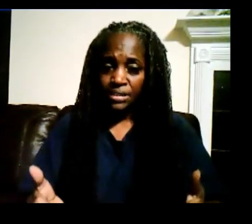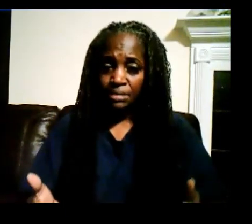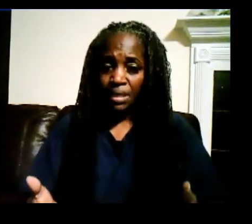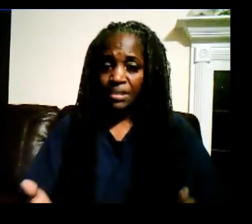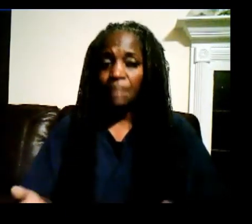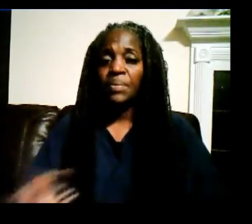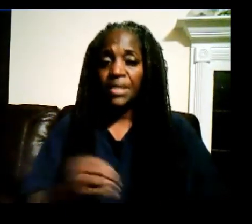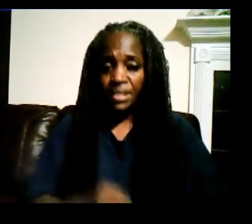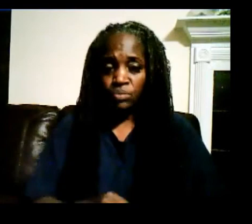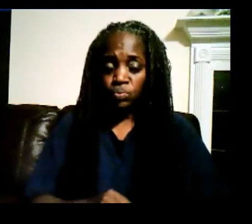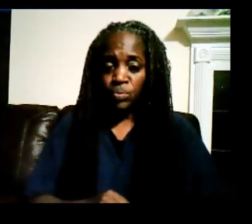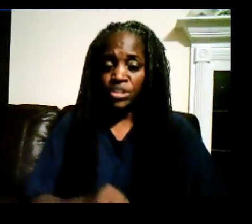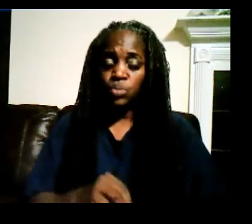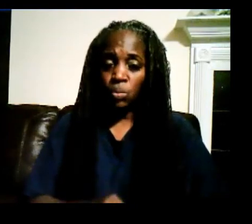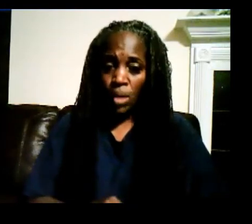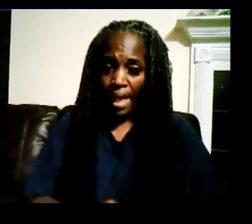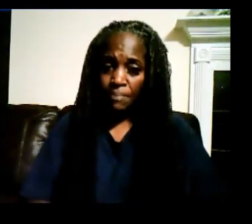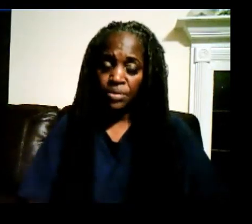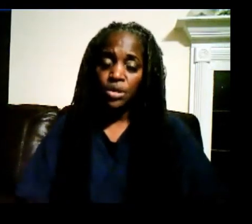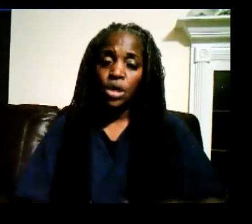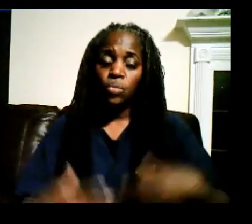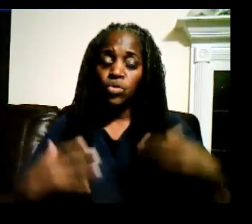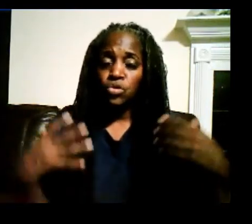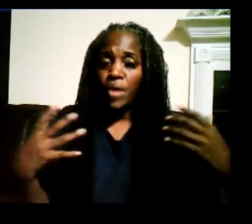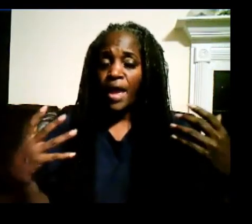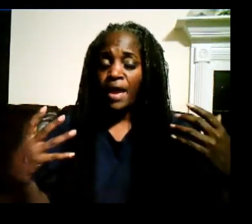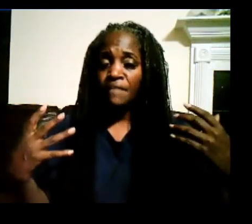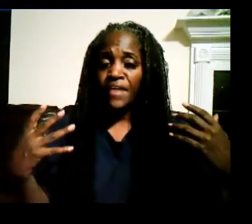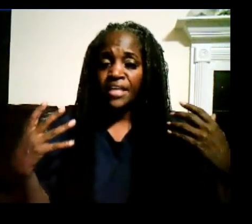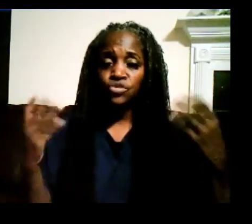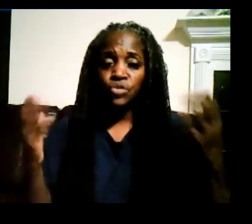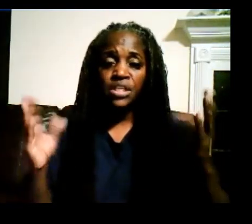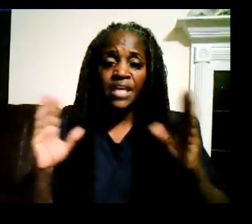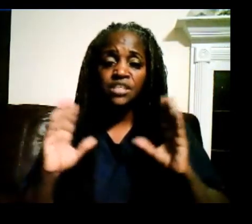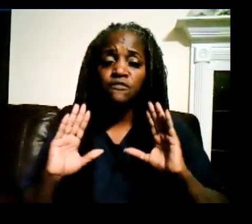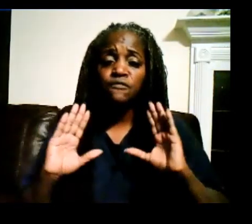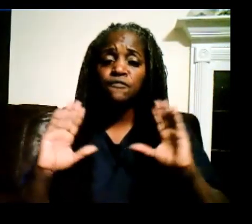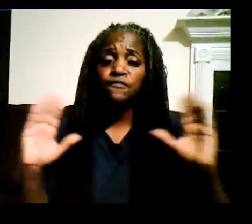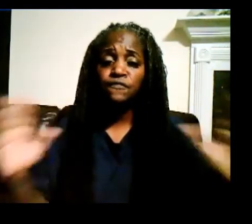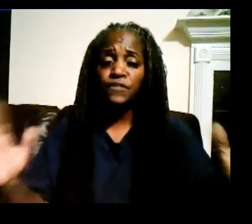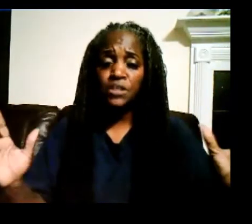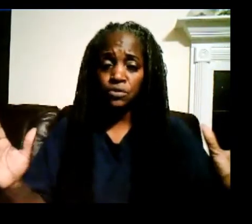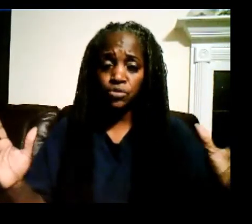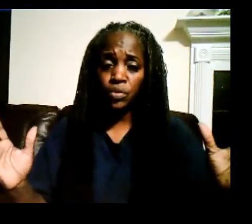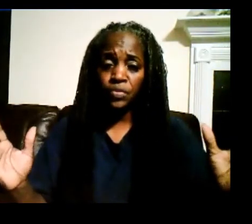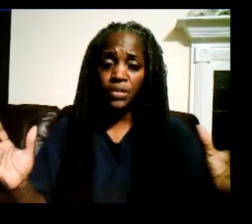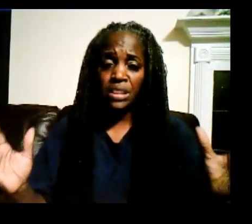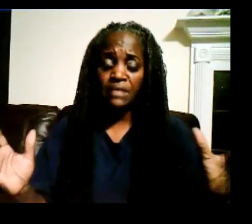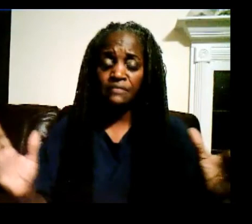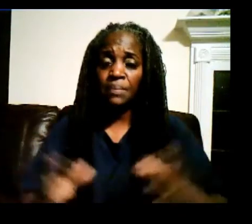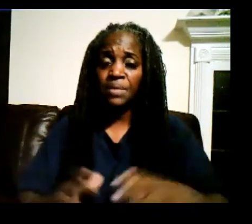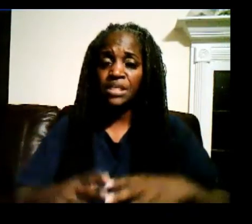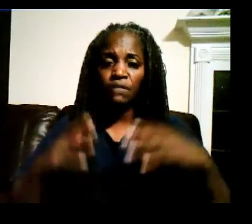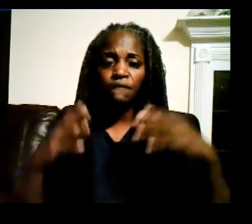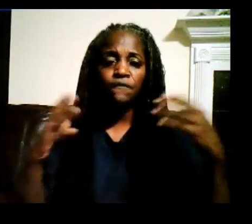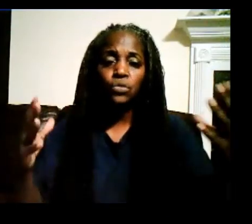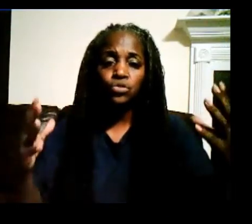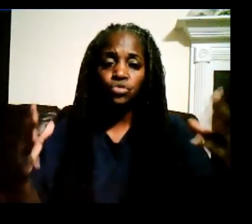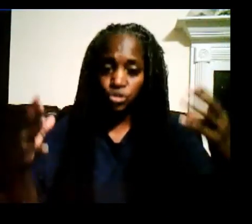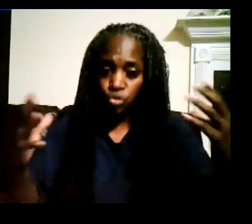seem like that, but it is what will happen. You have a tree that is filled with leaves. I mean, it's a full tree. It's